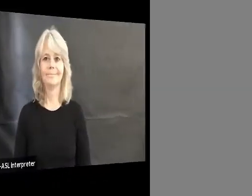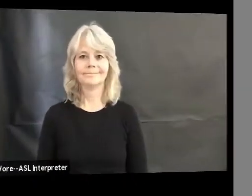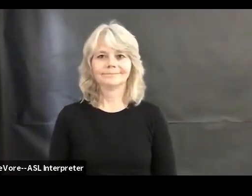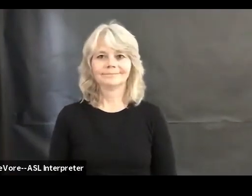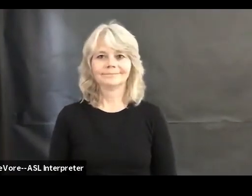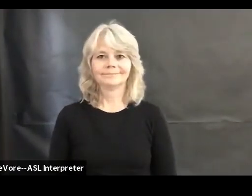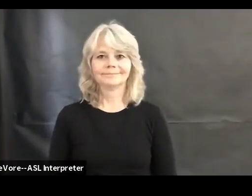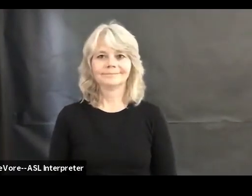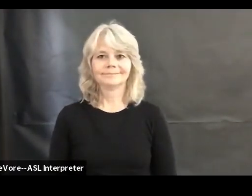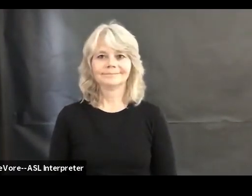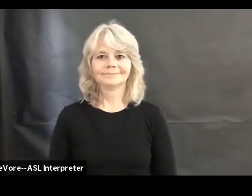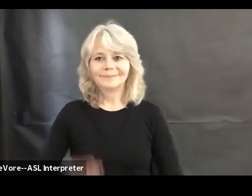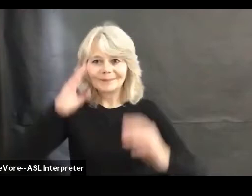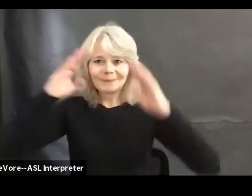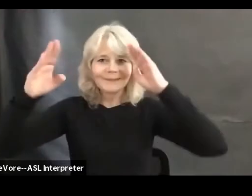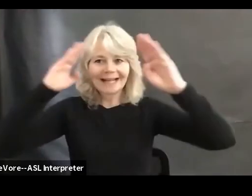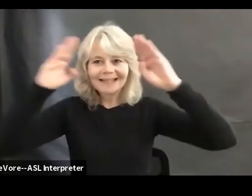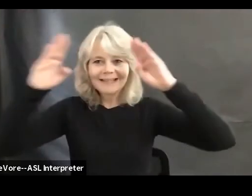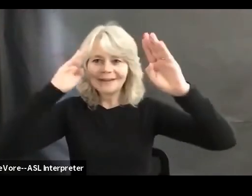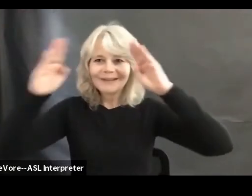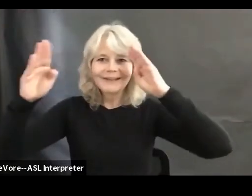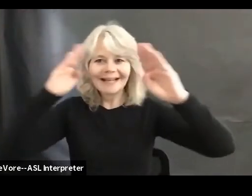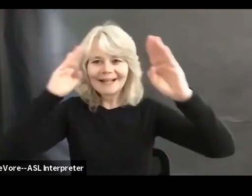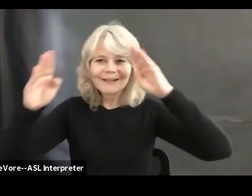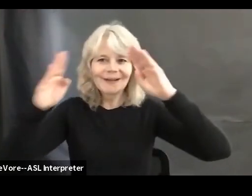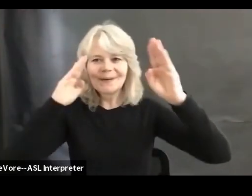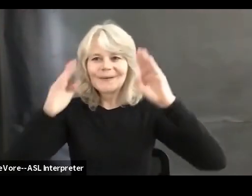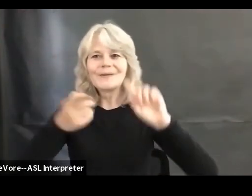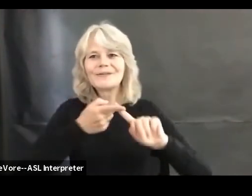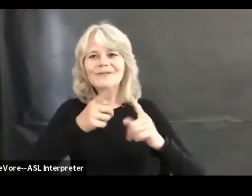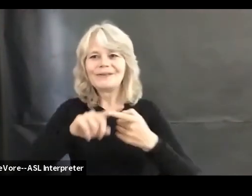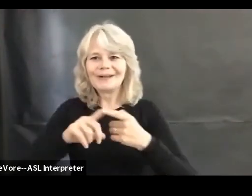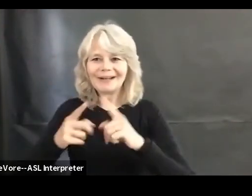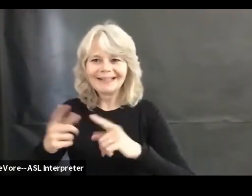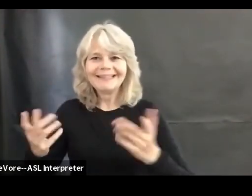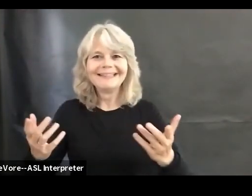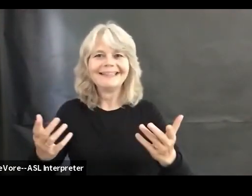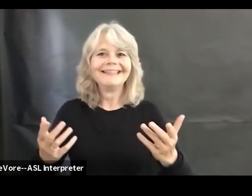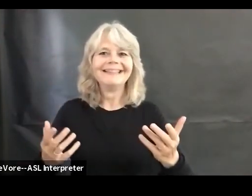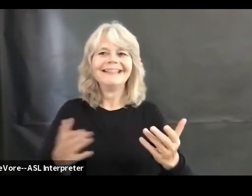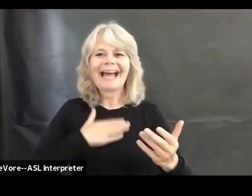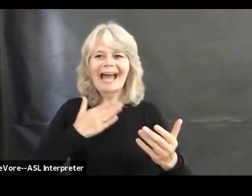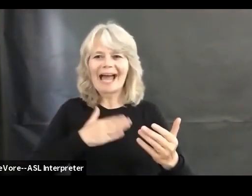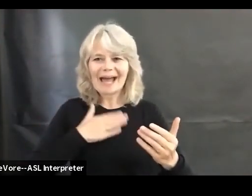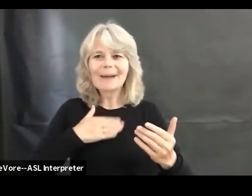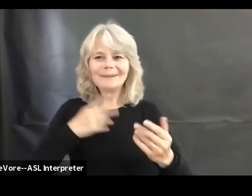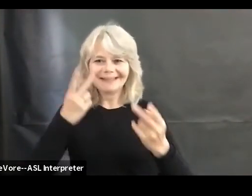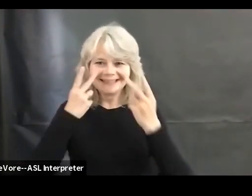Hello, my friends! It's good to see you today.